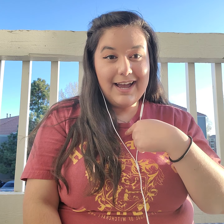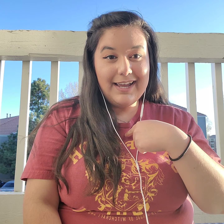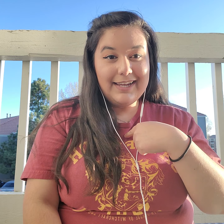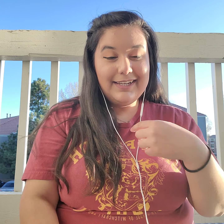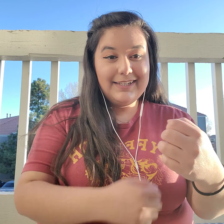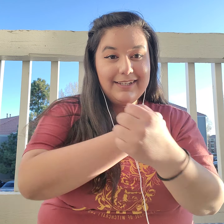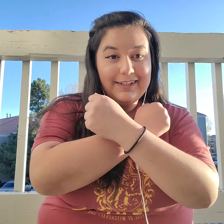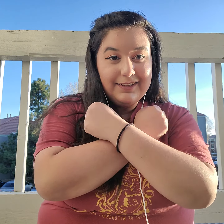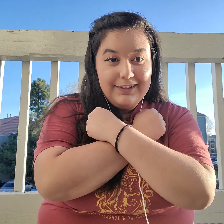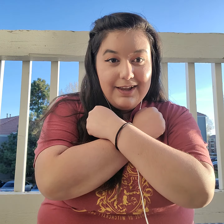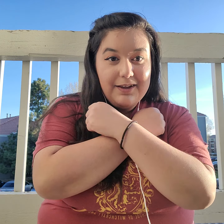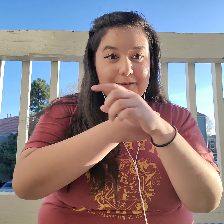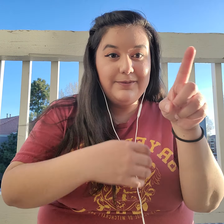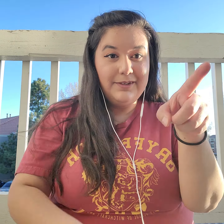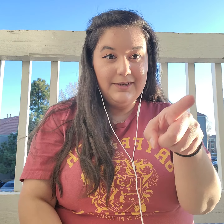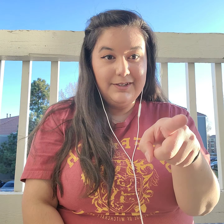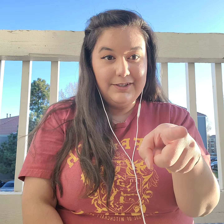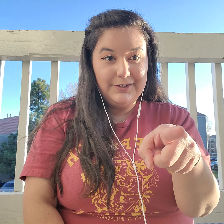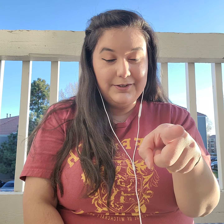love you.